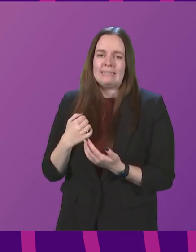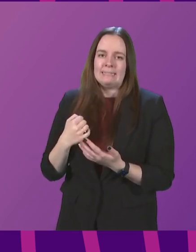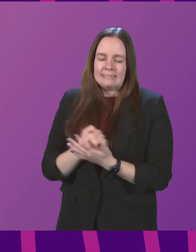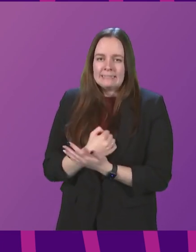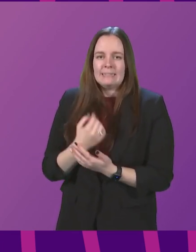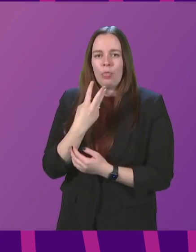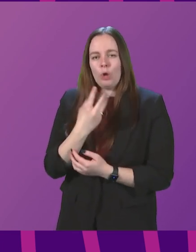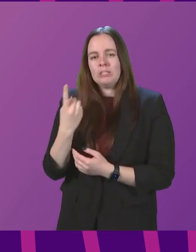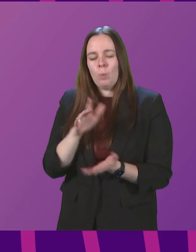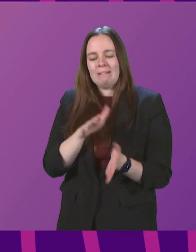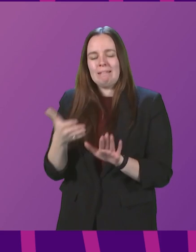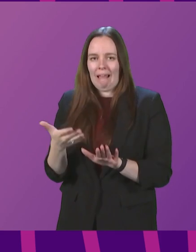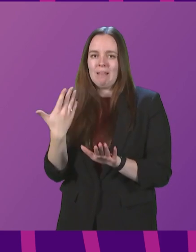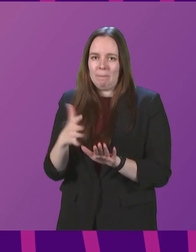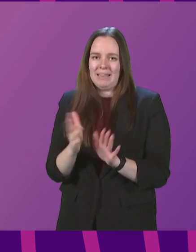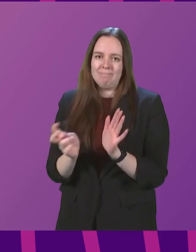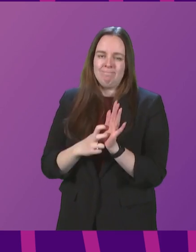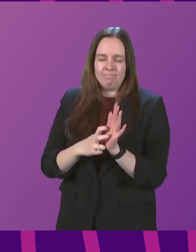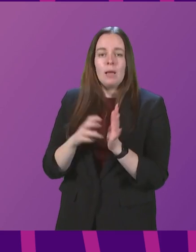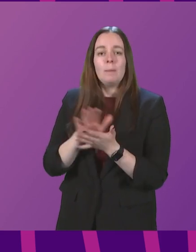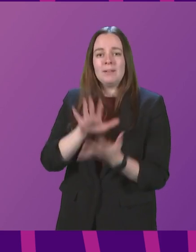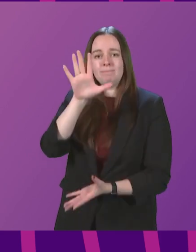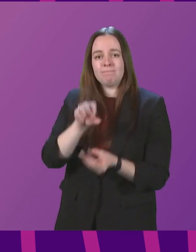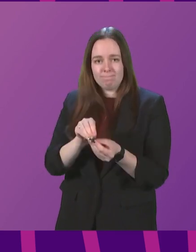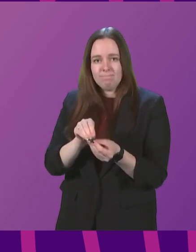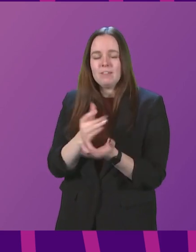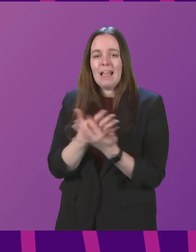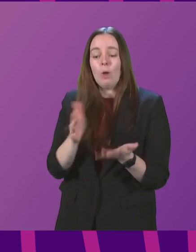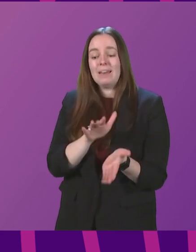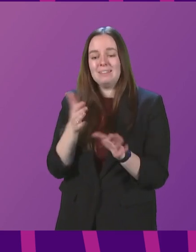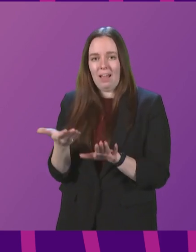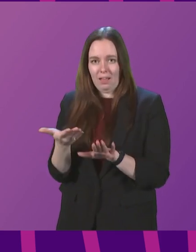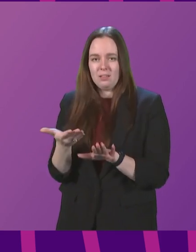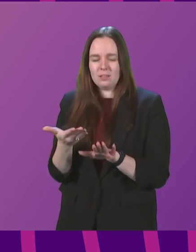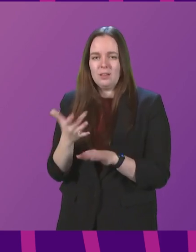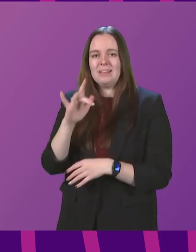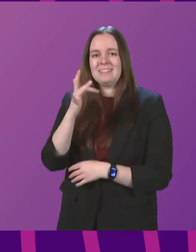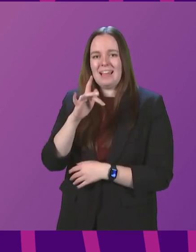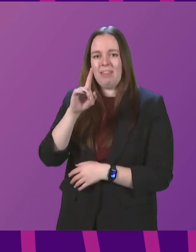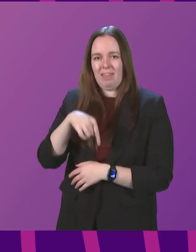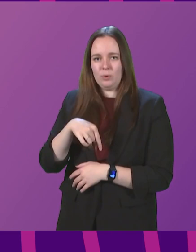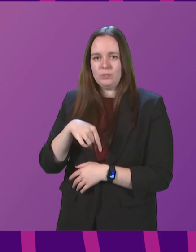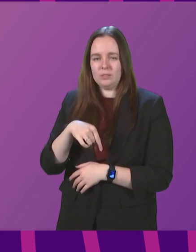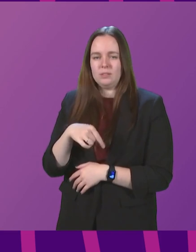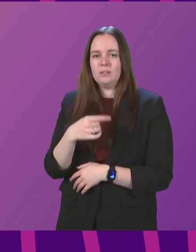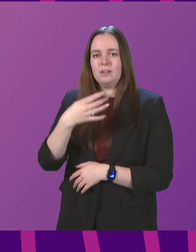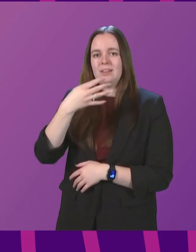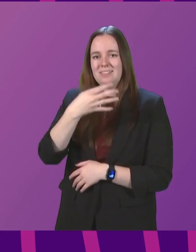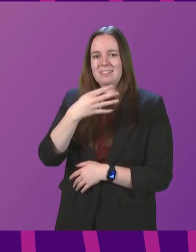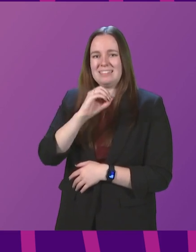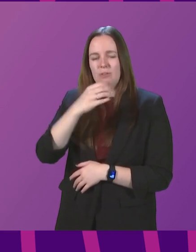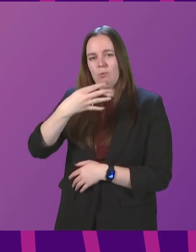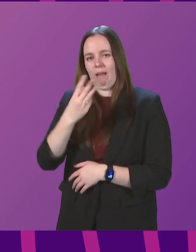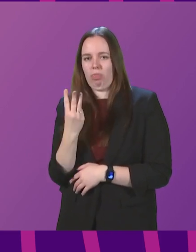further 31 deaths have been reported, which takes the total number of deaths under the daily definition to 10,093.